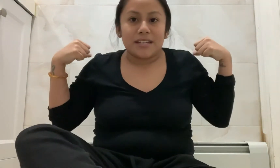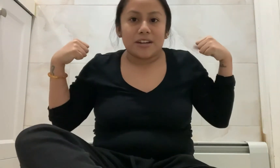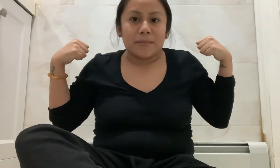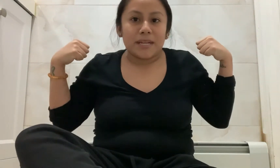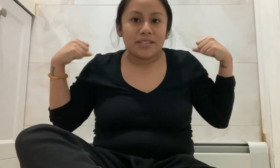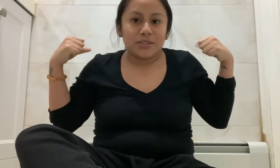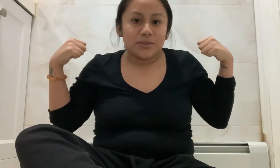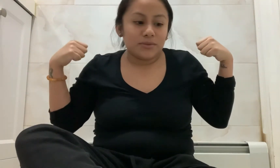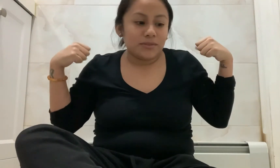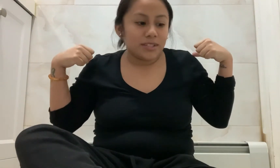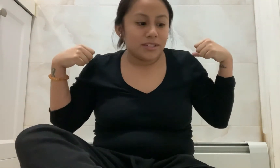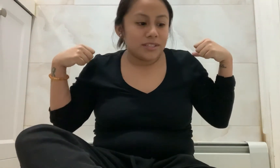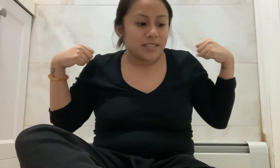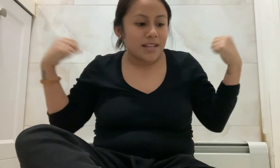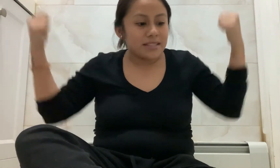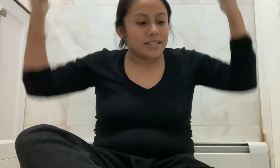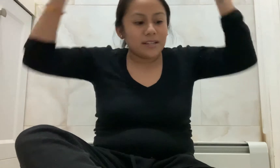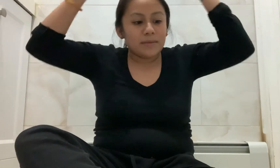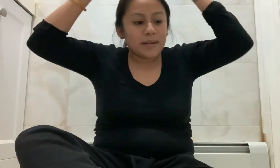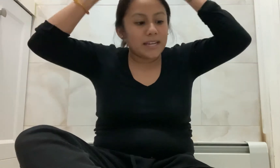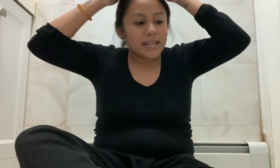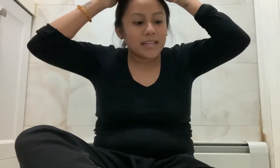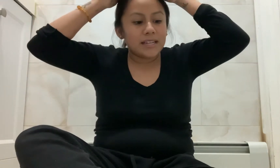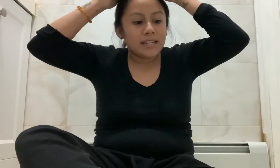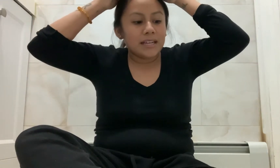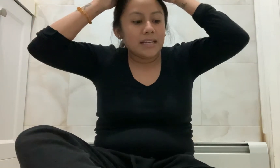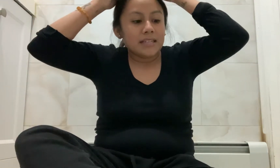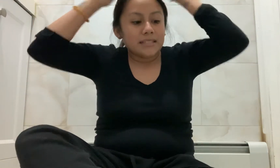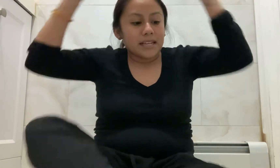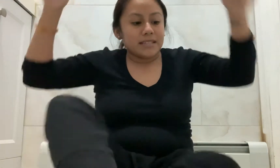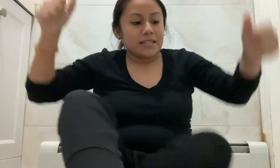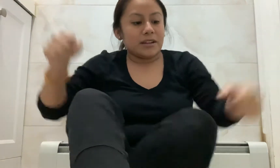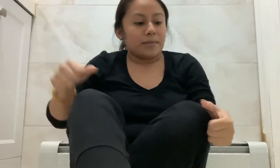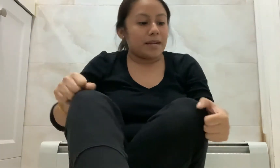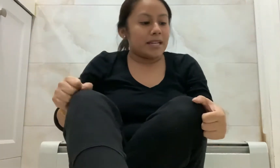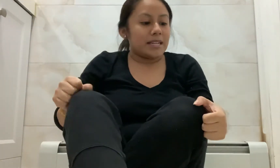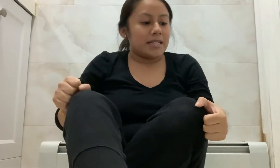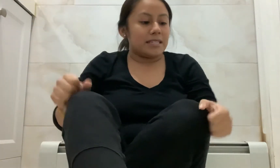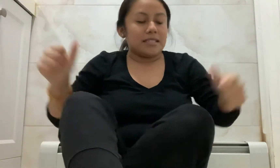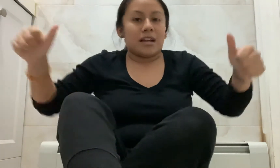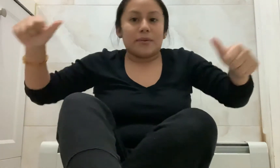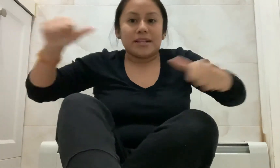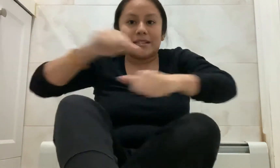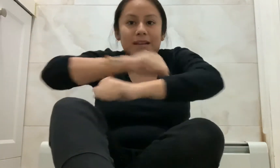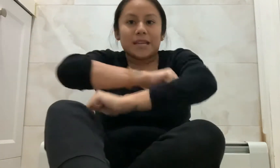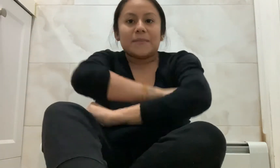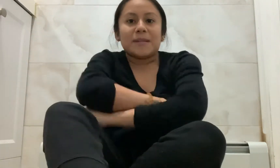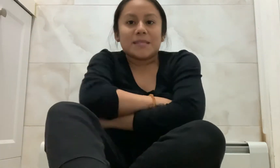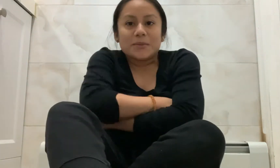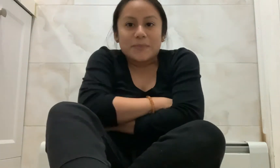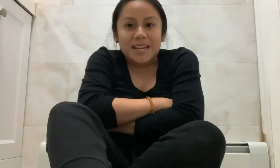on my shoulders. Dancing on my head. Dancing on my knees. Now I took him into bed.